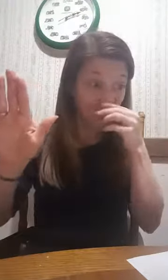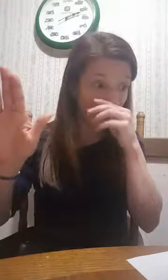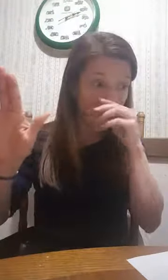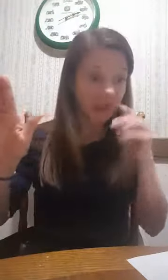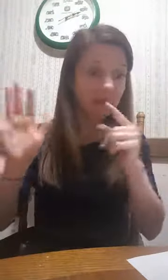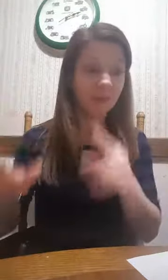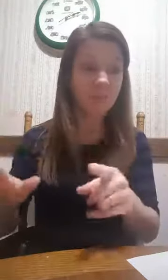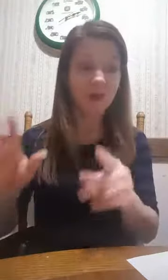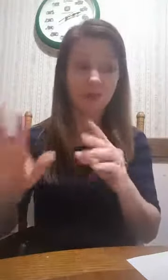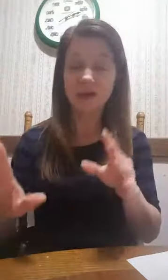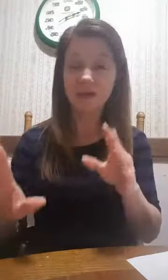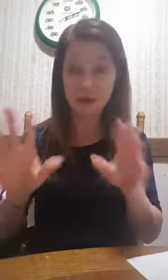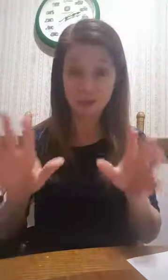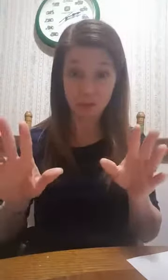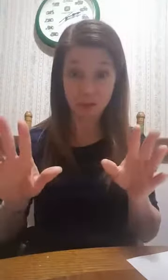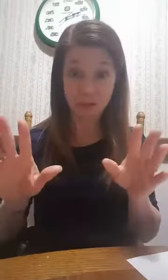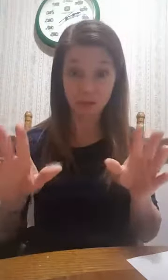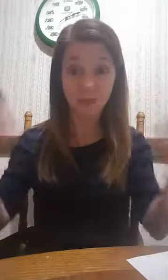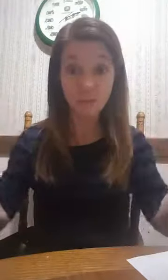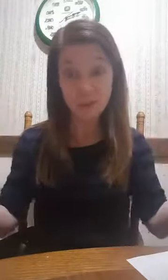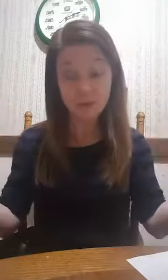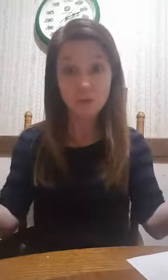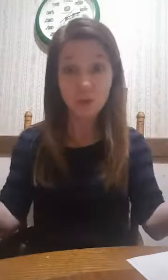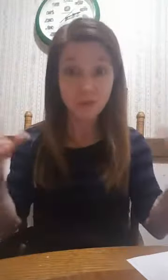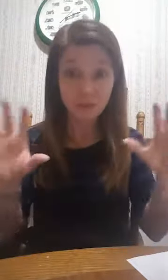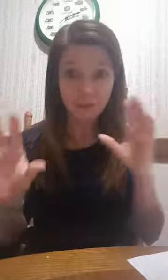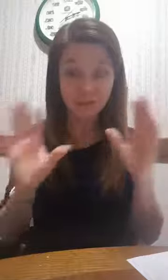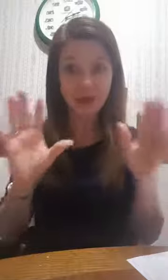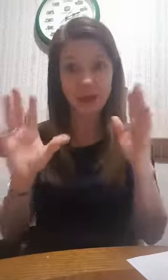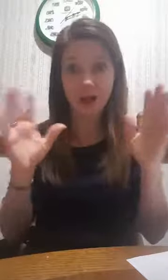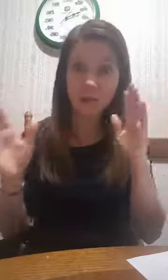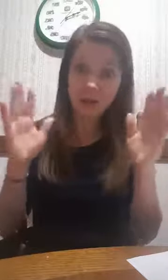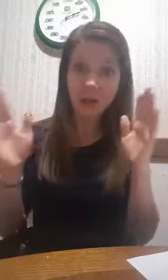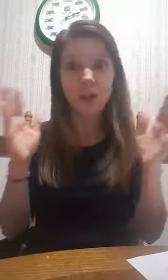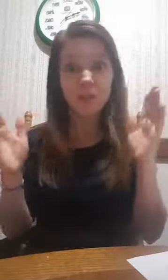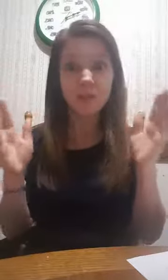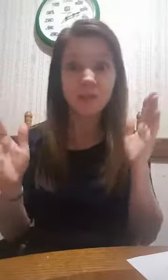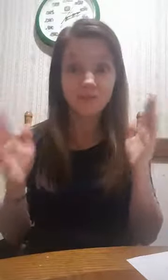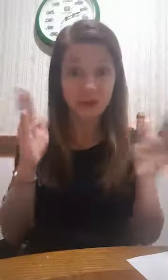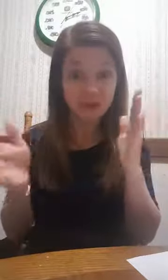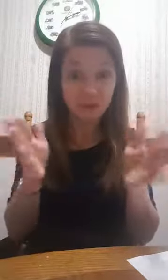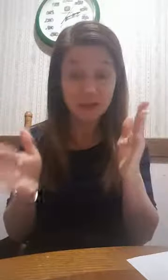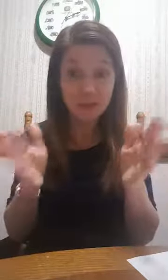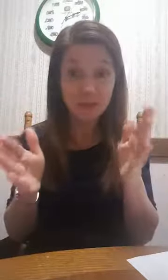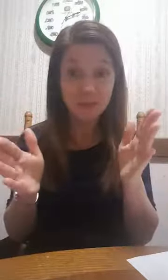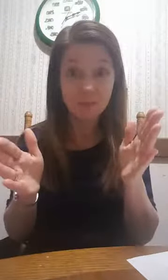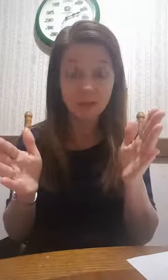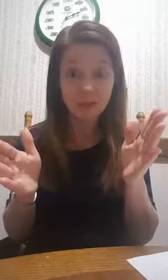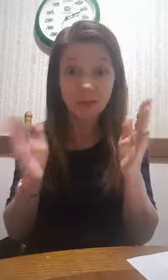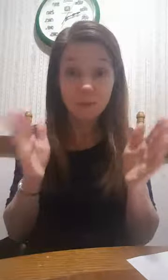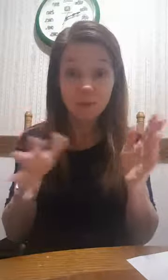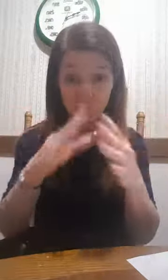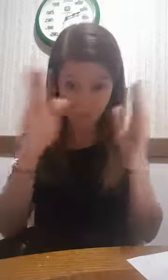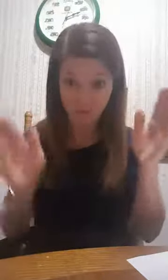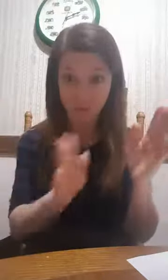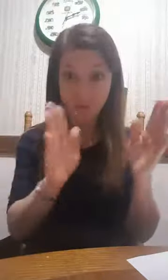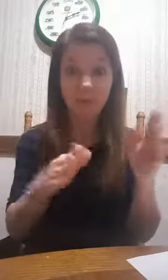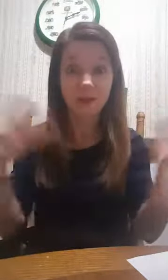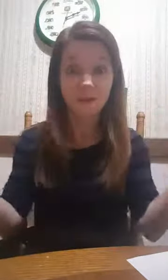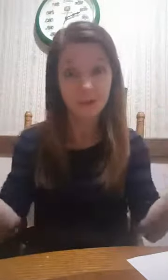sleep at the right time in the right amount. So, maybe you want to say, how long am I going to sleep tonight? And do it in 90-minute increments, which is a sleep cycle, and